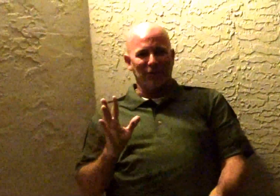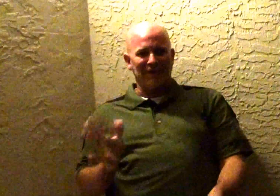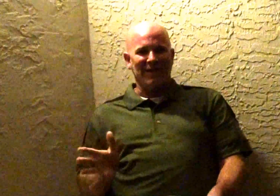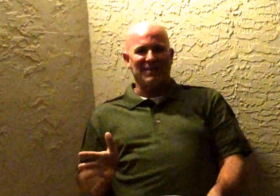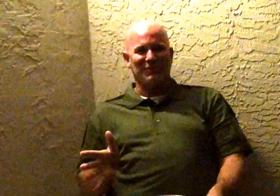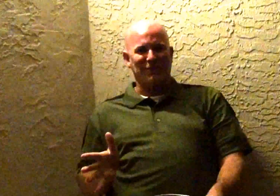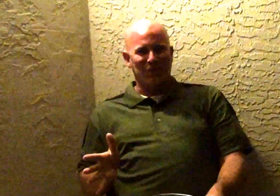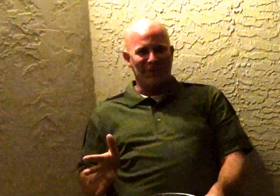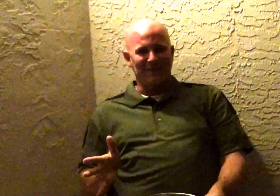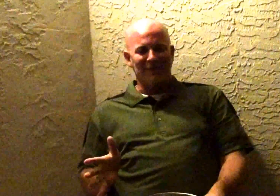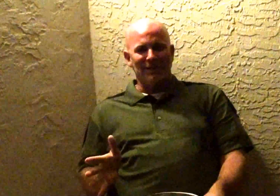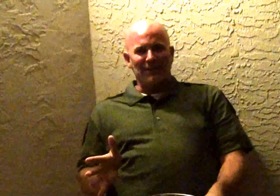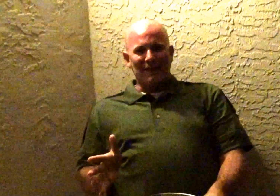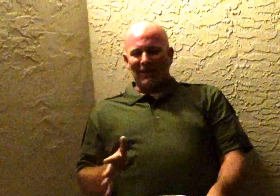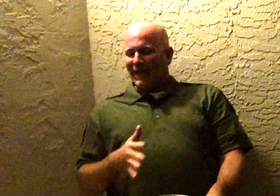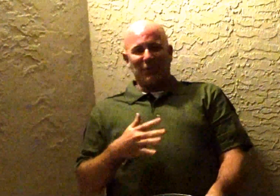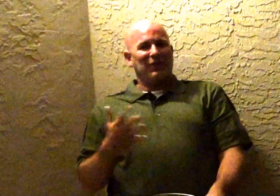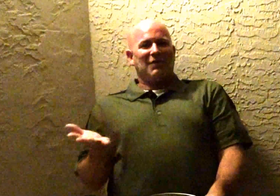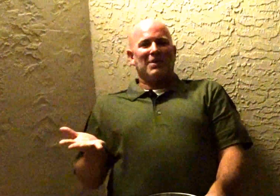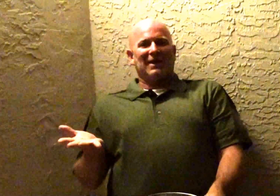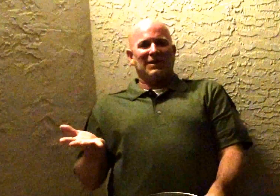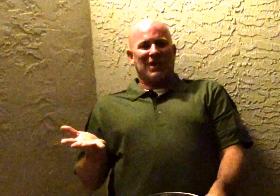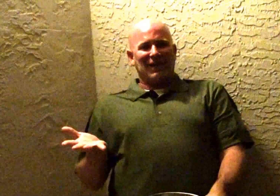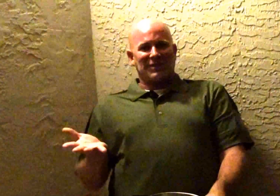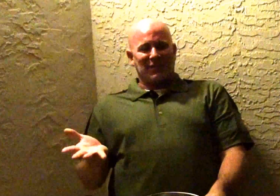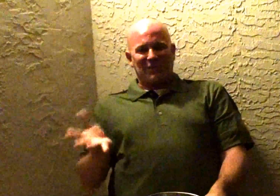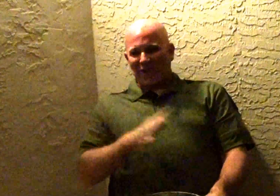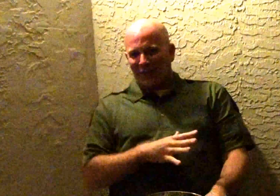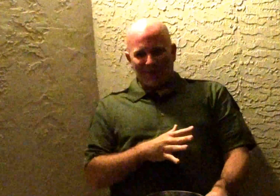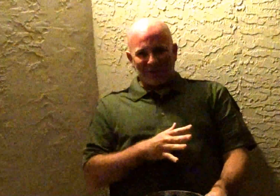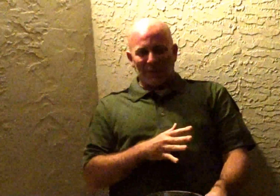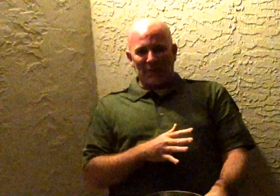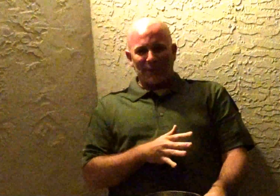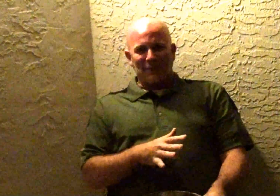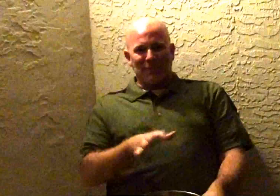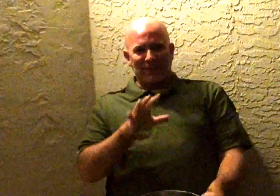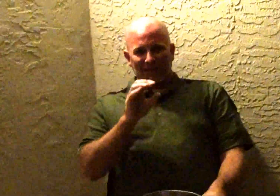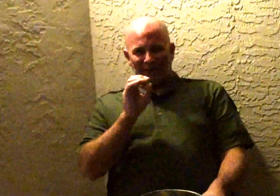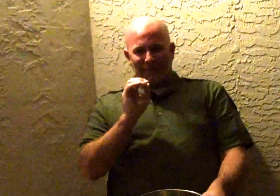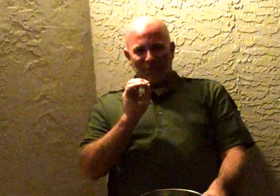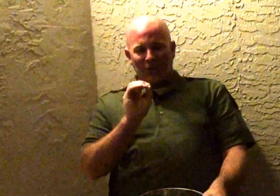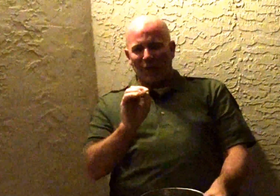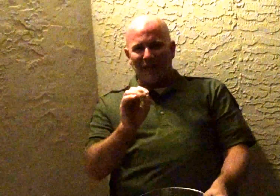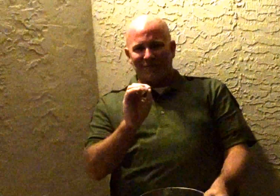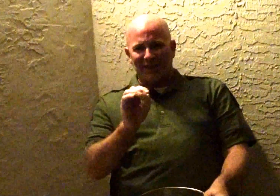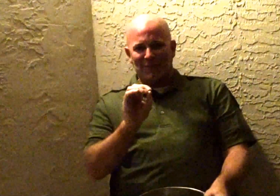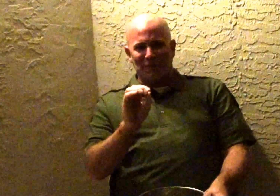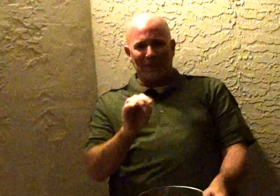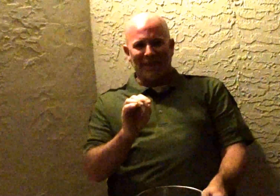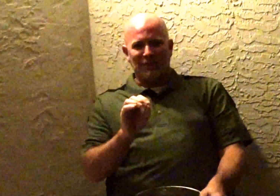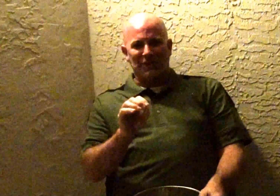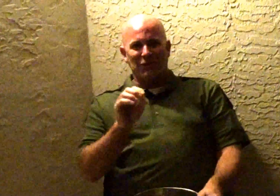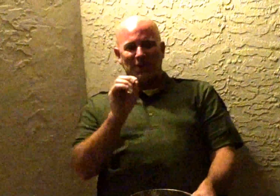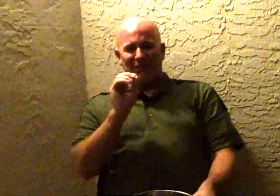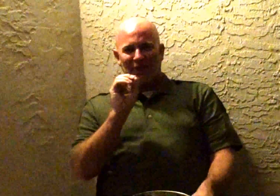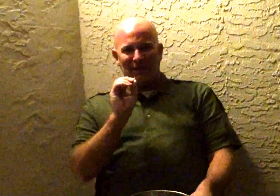we're in Destin Florida I really don't have anybody to challenge I've been challenged by so many people but if you're on my Facebook page and you have not either